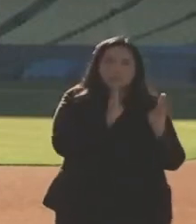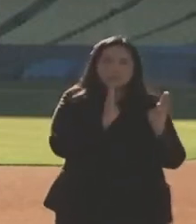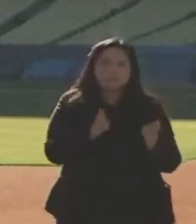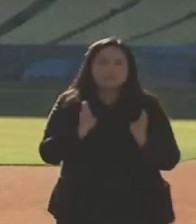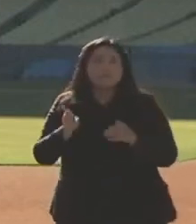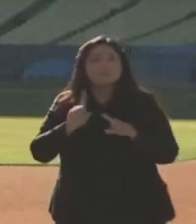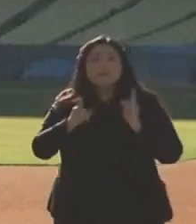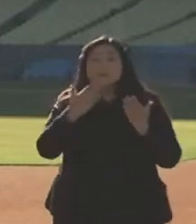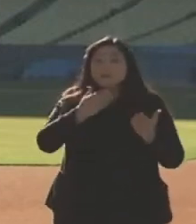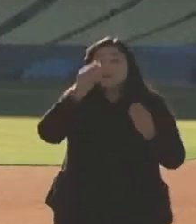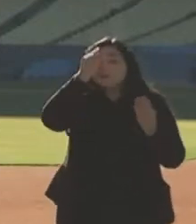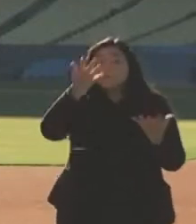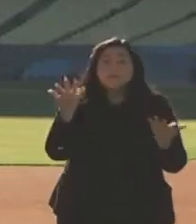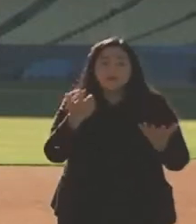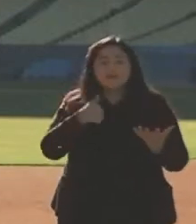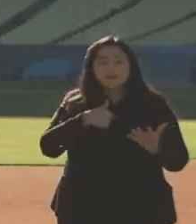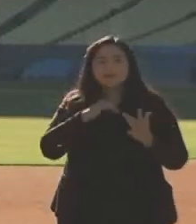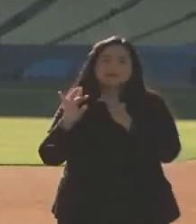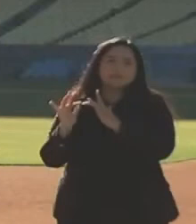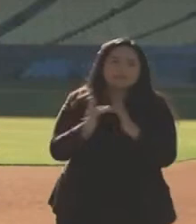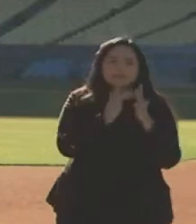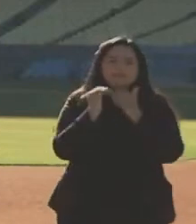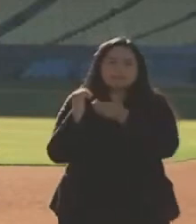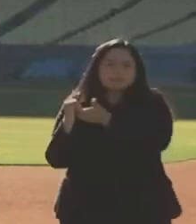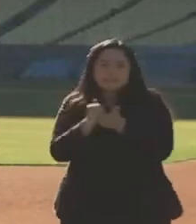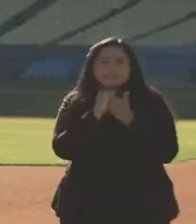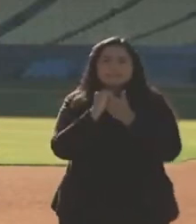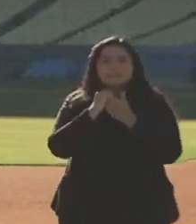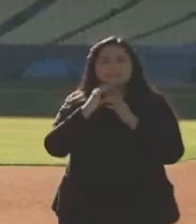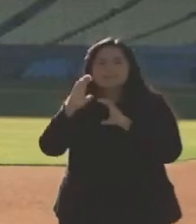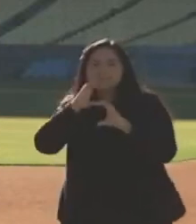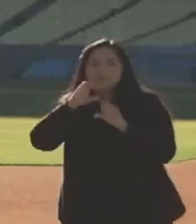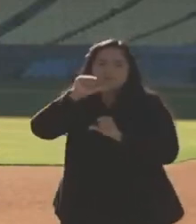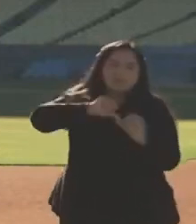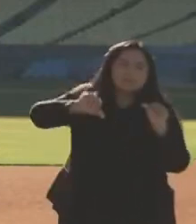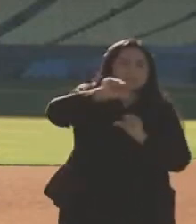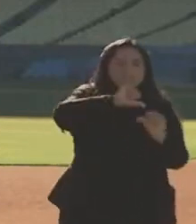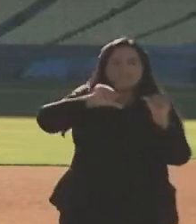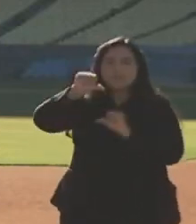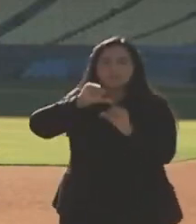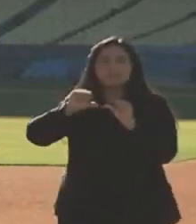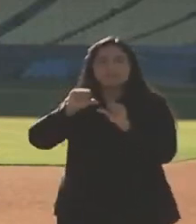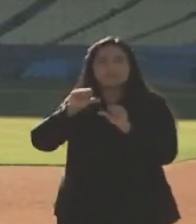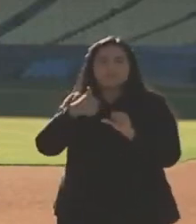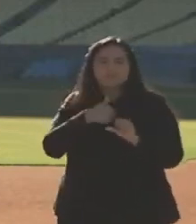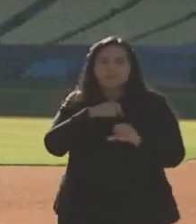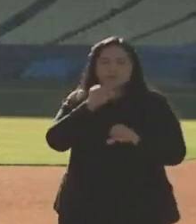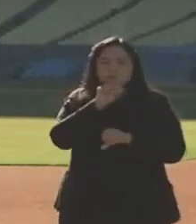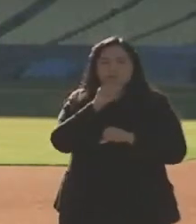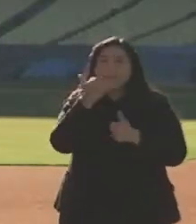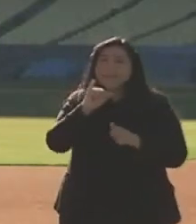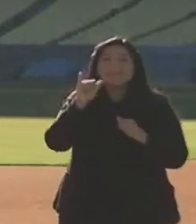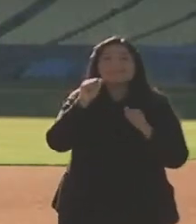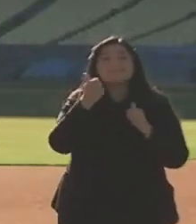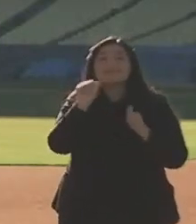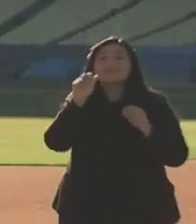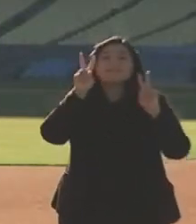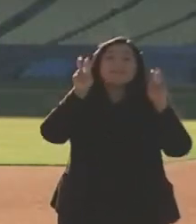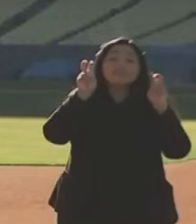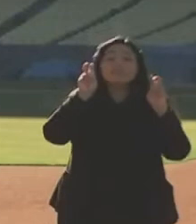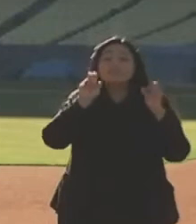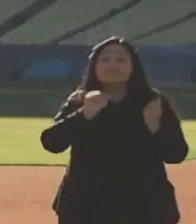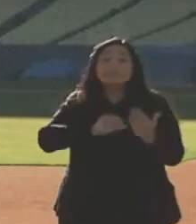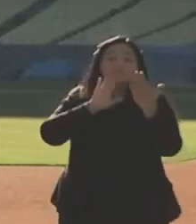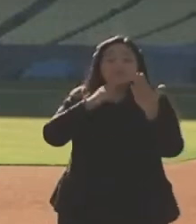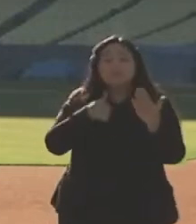constant communication with the counties, and we are constantly working through what the issues are, what their challenges are, trying to be